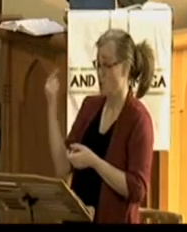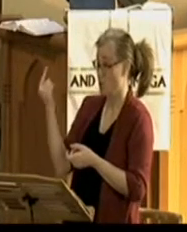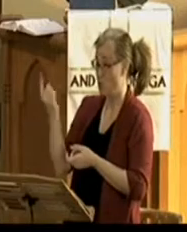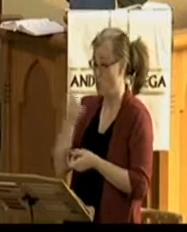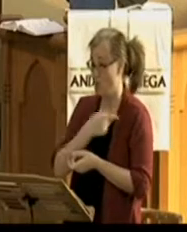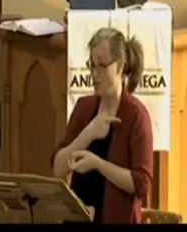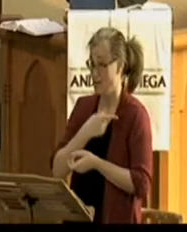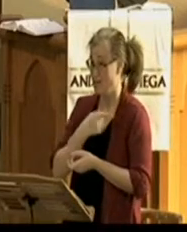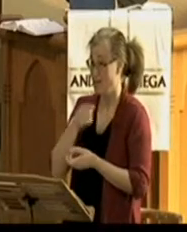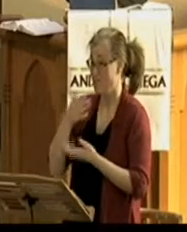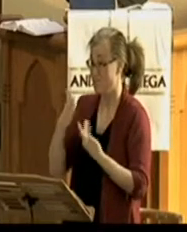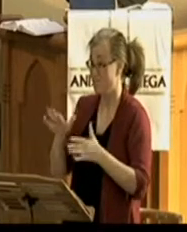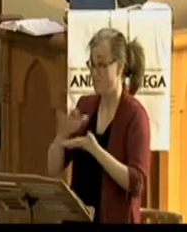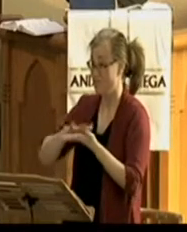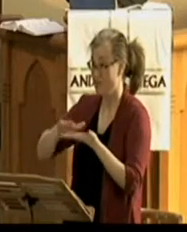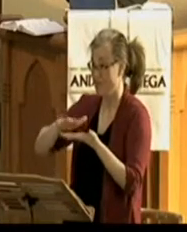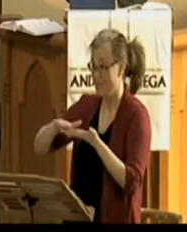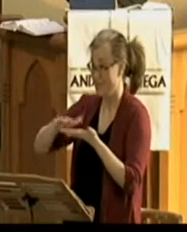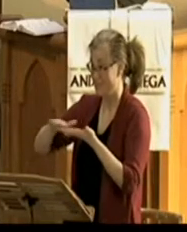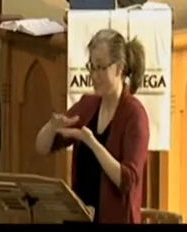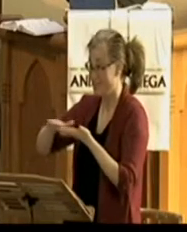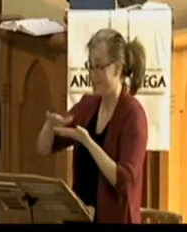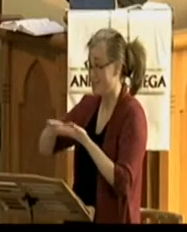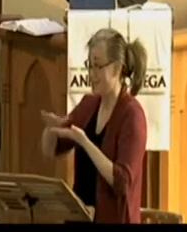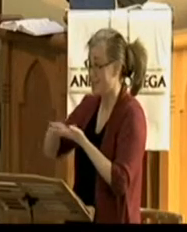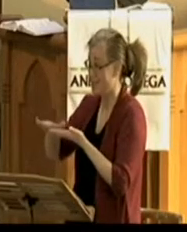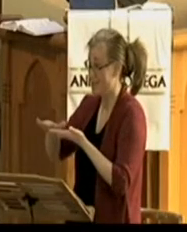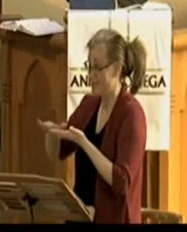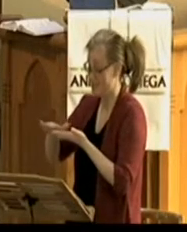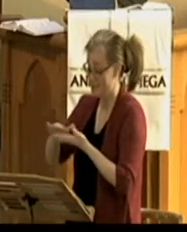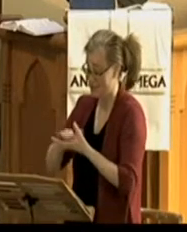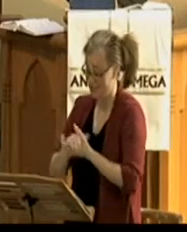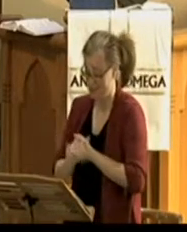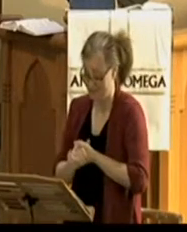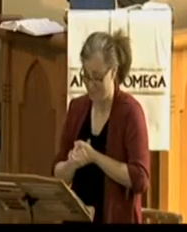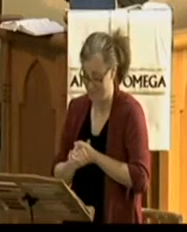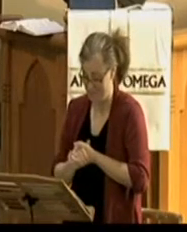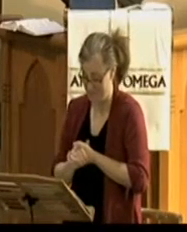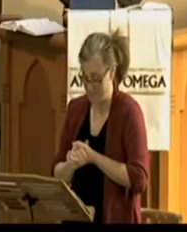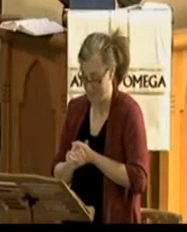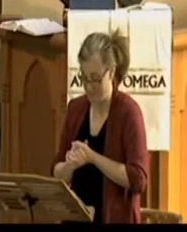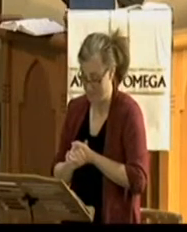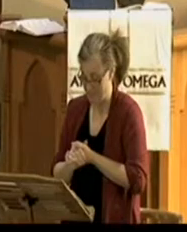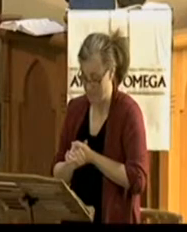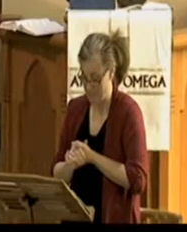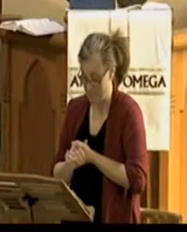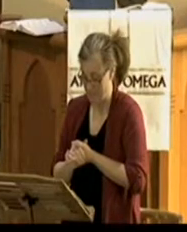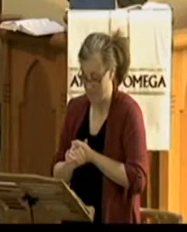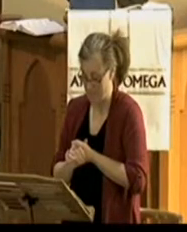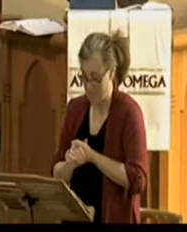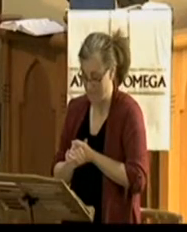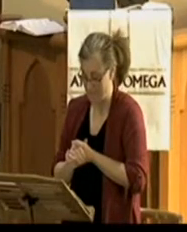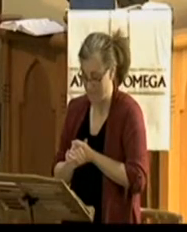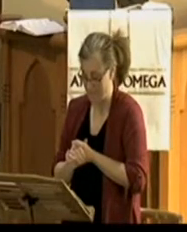Help us to repent. And believe. Help us even to look forward to the time. Where faith.